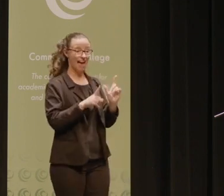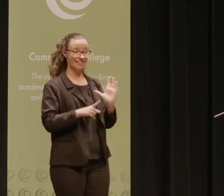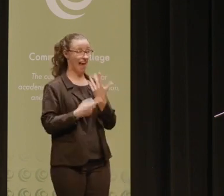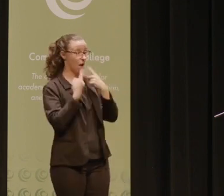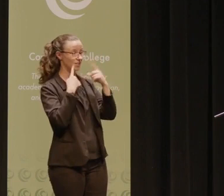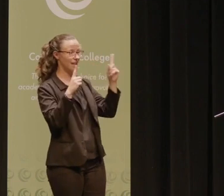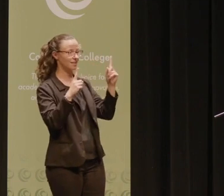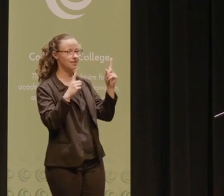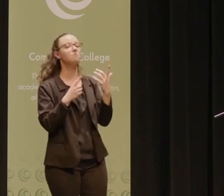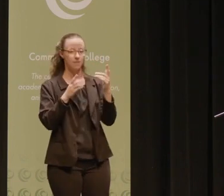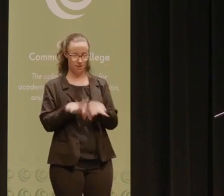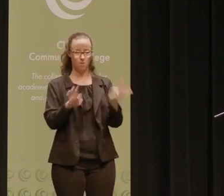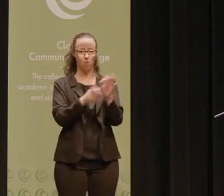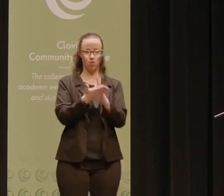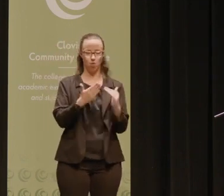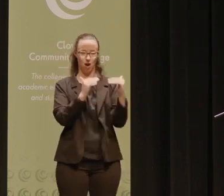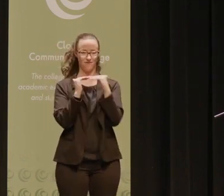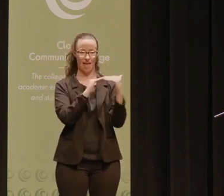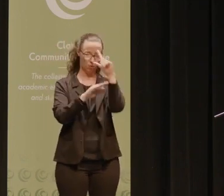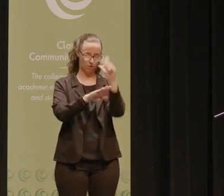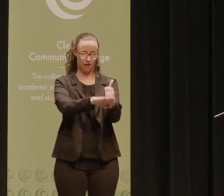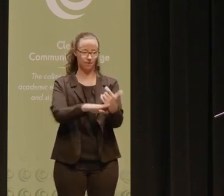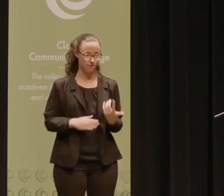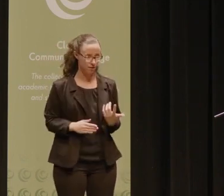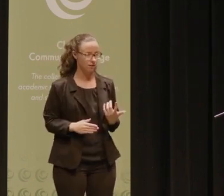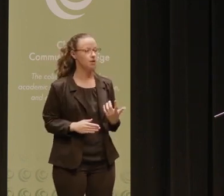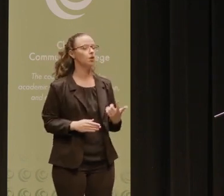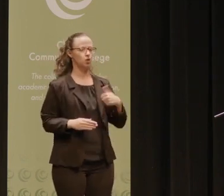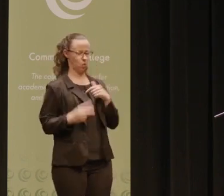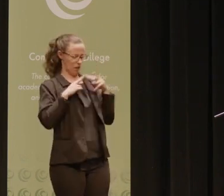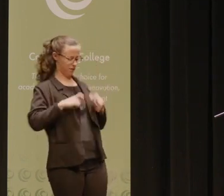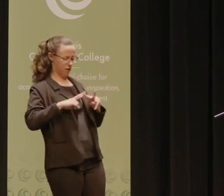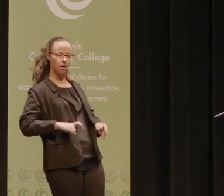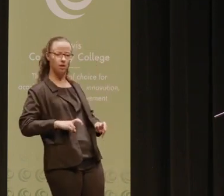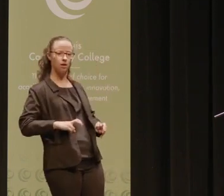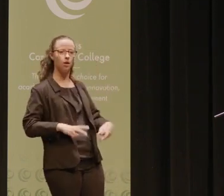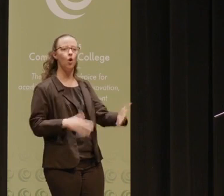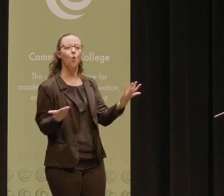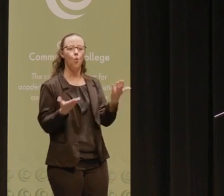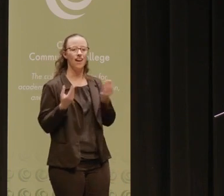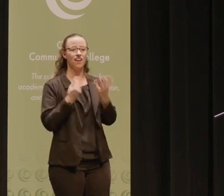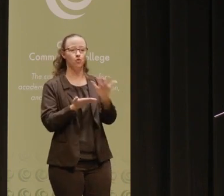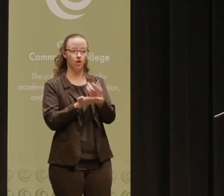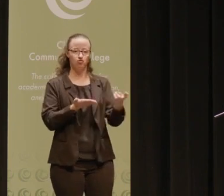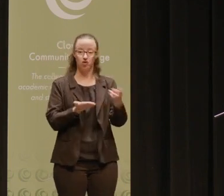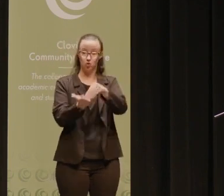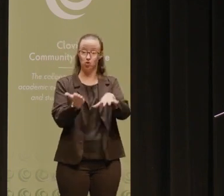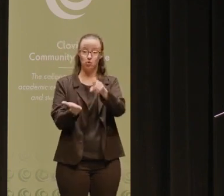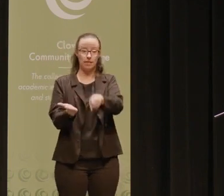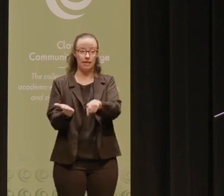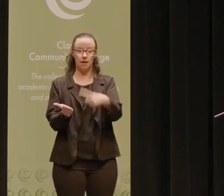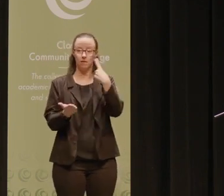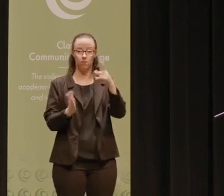educators is a central aspect of equity-mindedness. Thus, we need to ask ourselves, what information and resources will students need